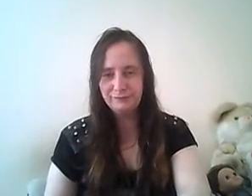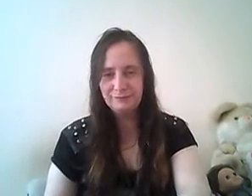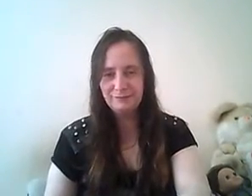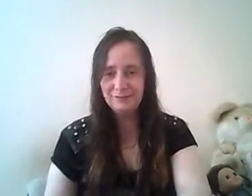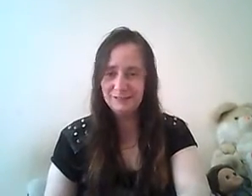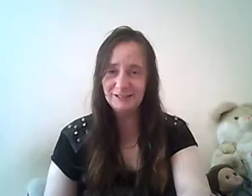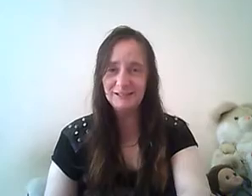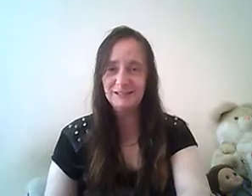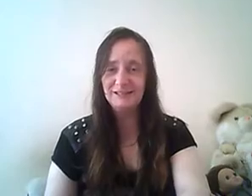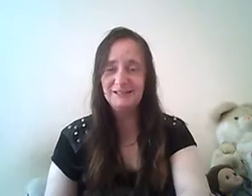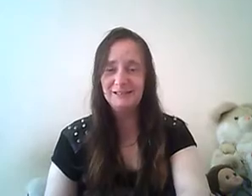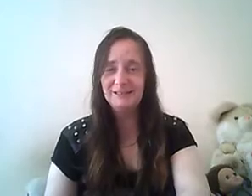yeah